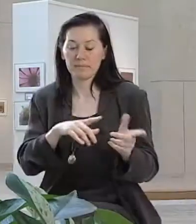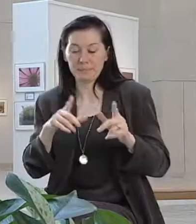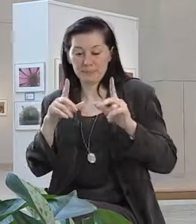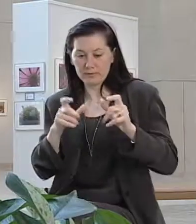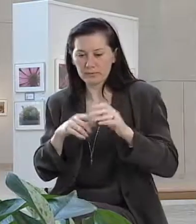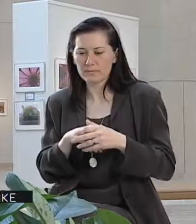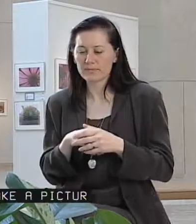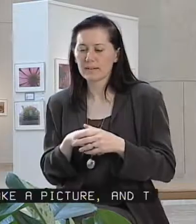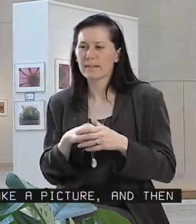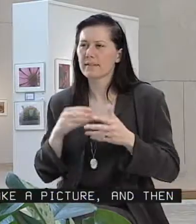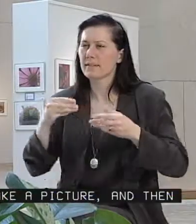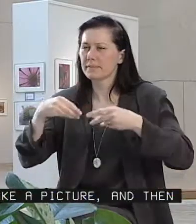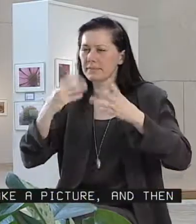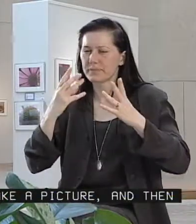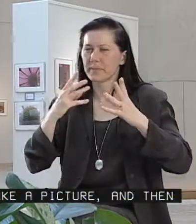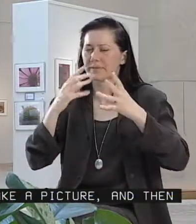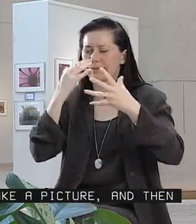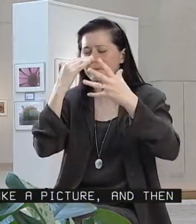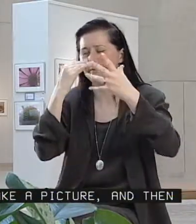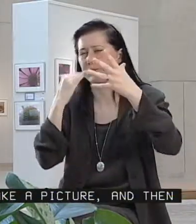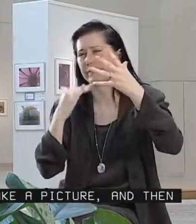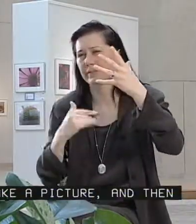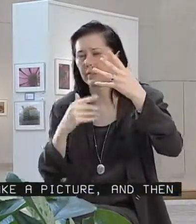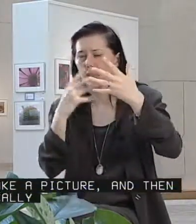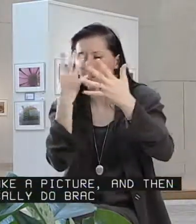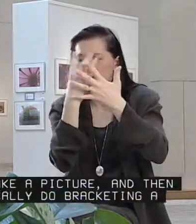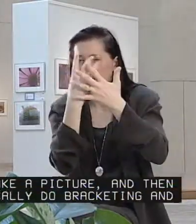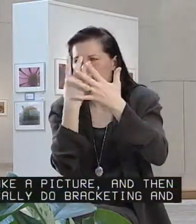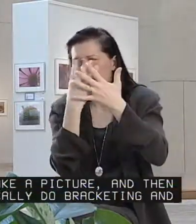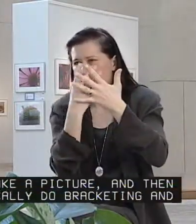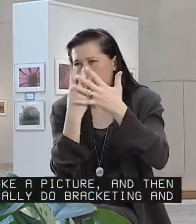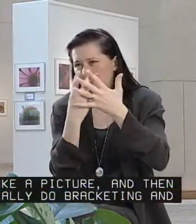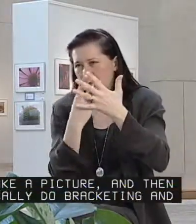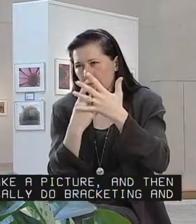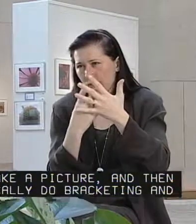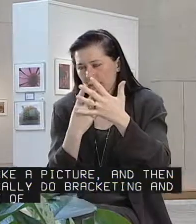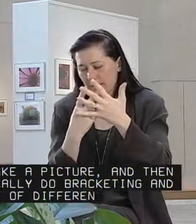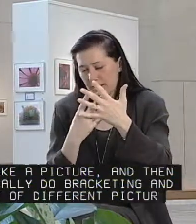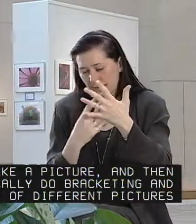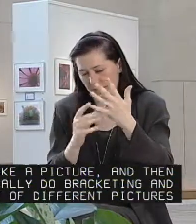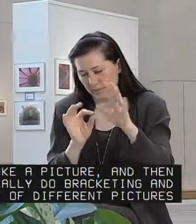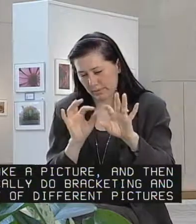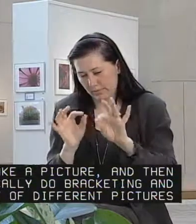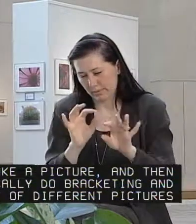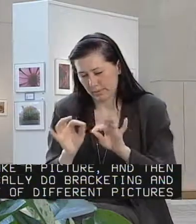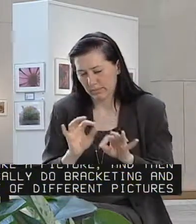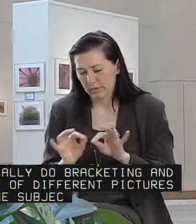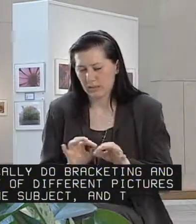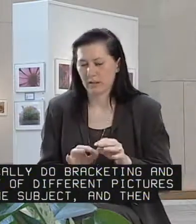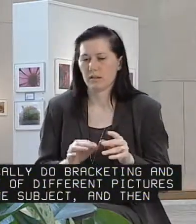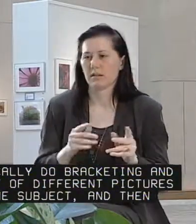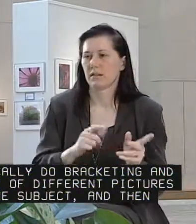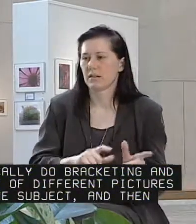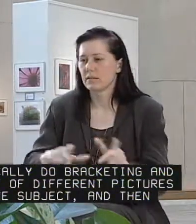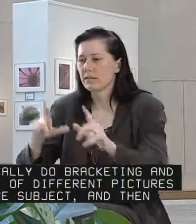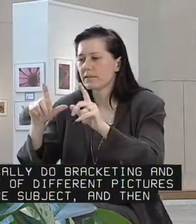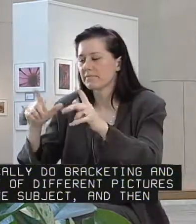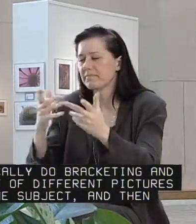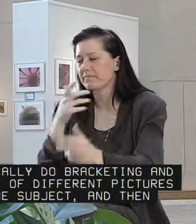So I'll take a picture. And then I'll basically do bracketing and take a lot of different pictures of the same subject. And then later